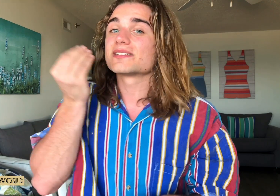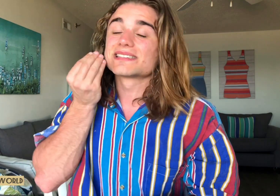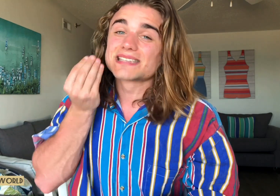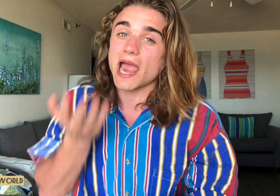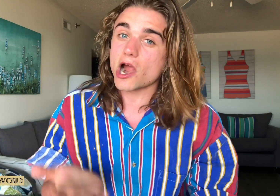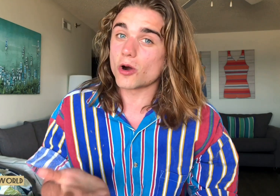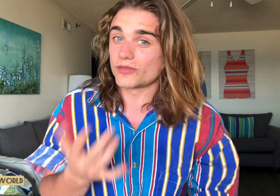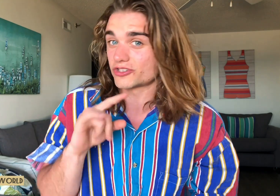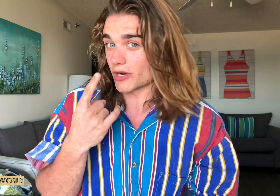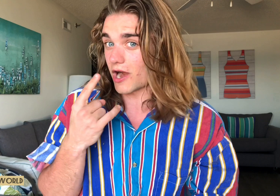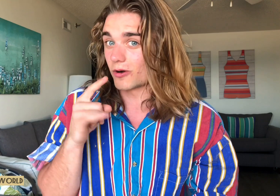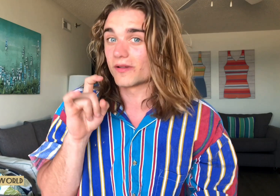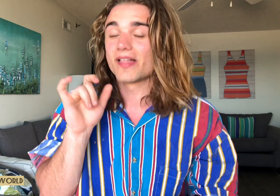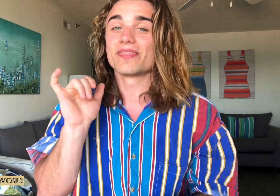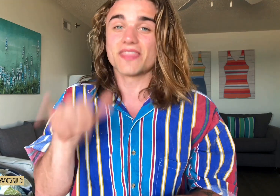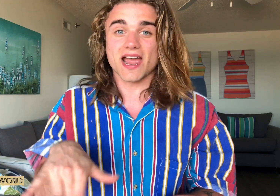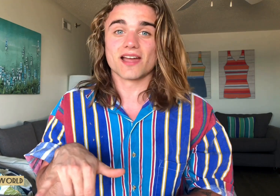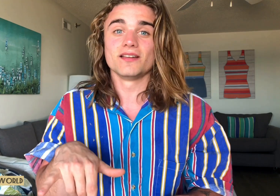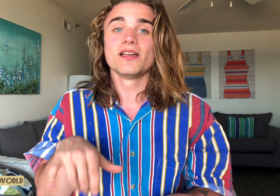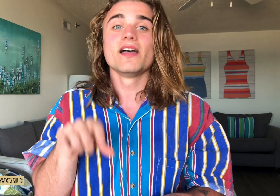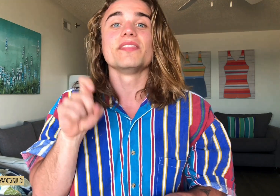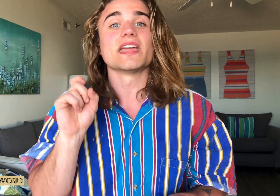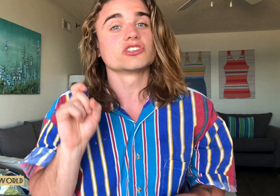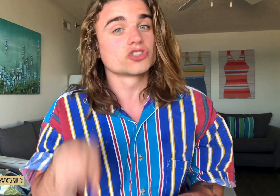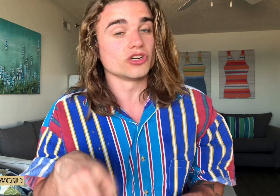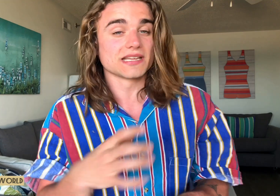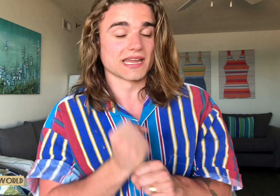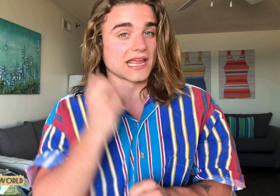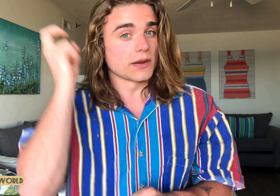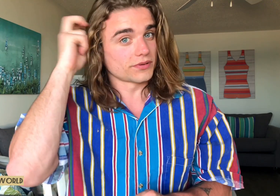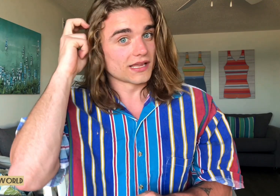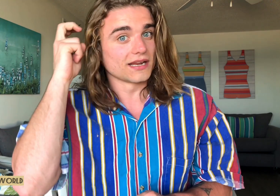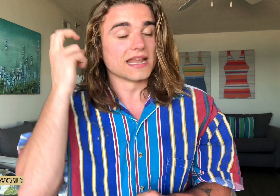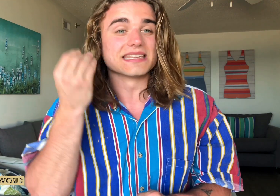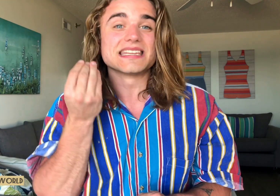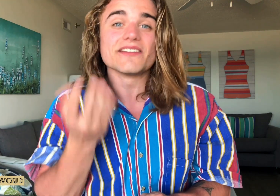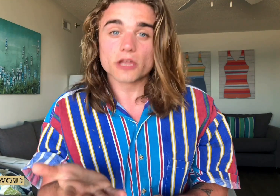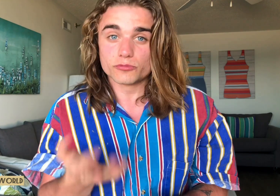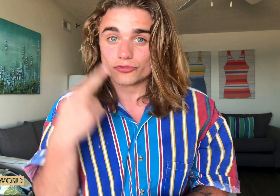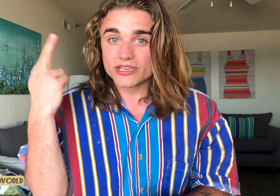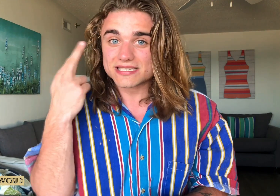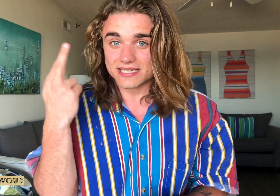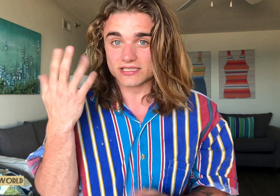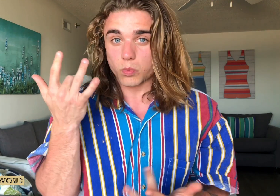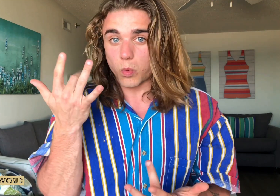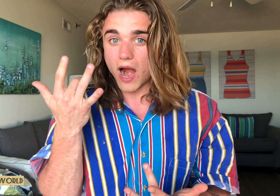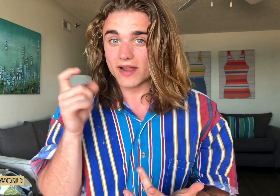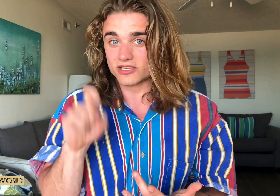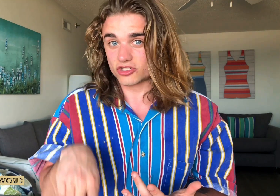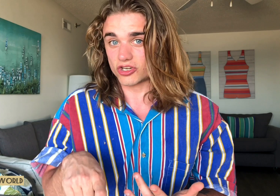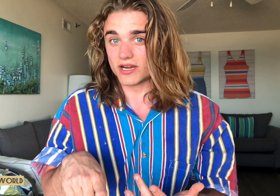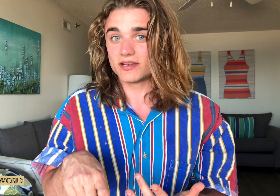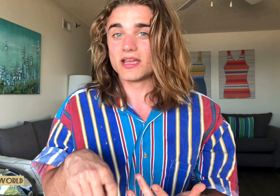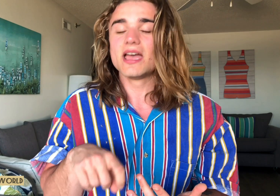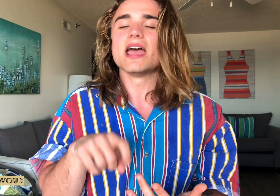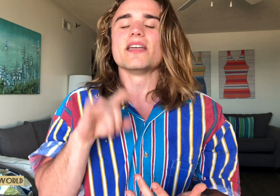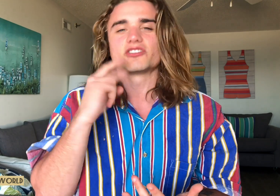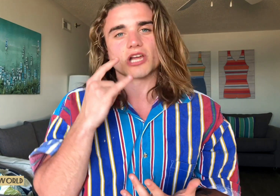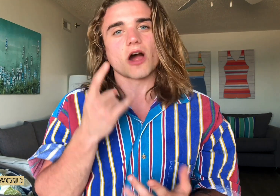tell the child that they should get an implant and give them reasons why they should. And the child